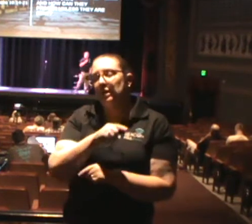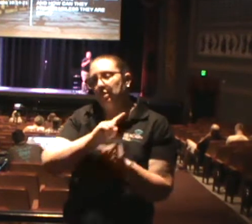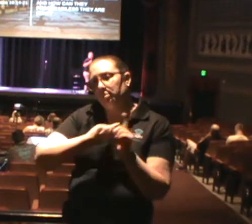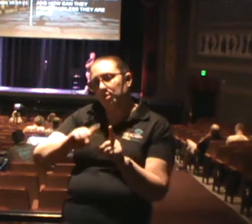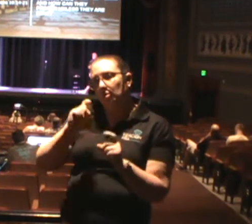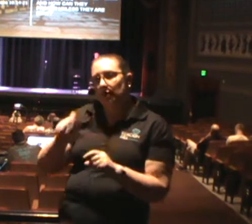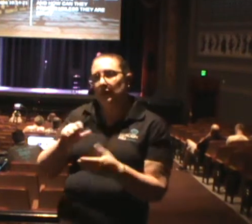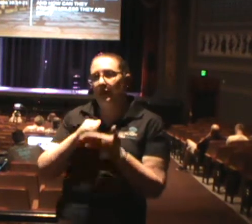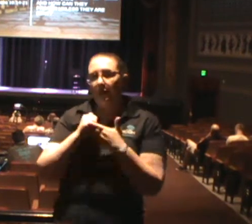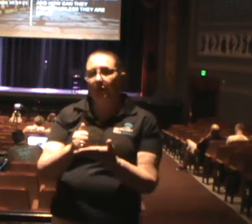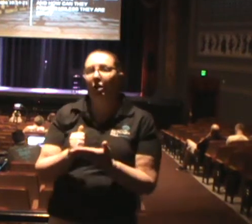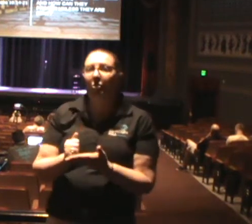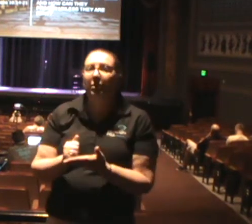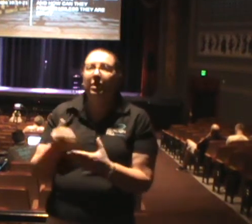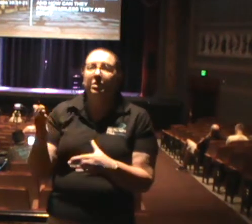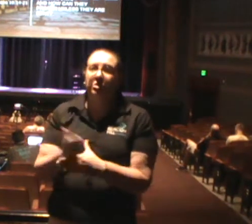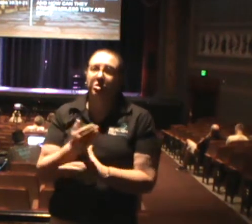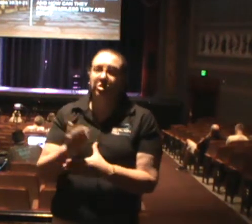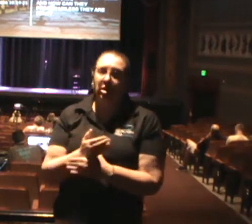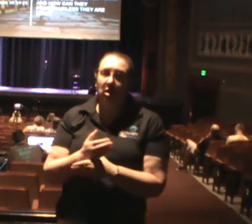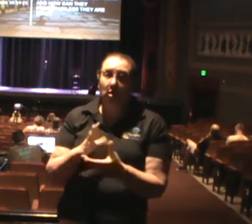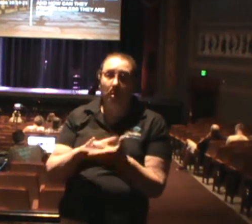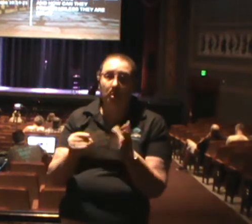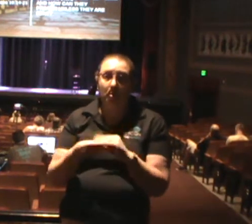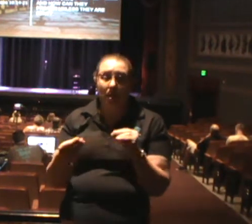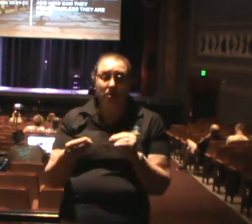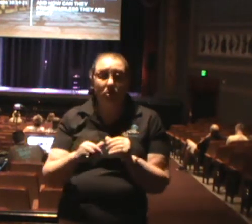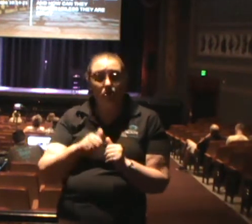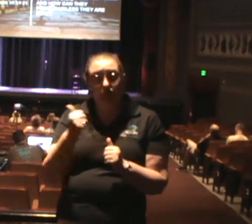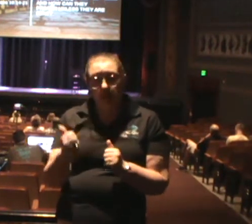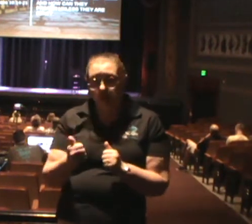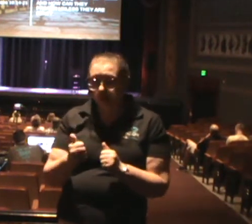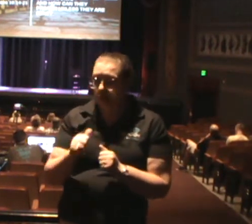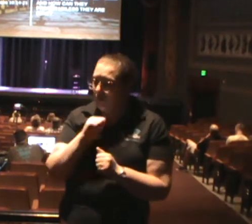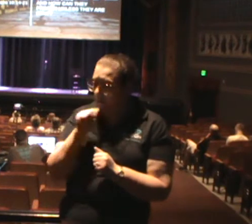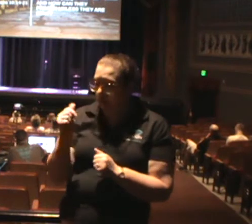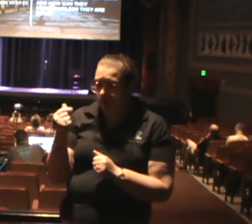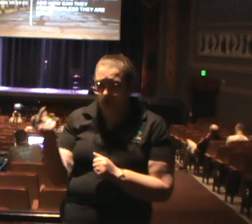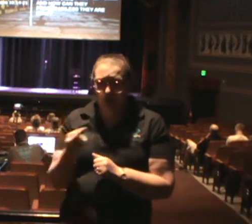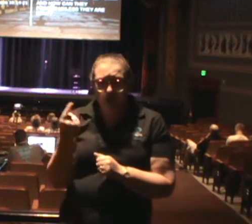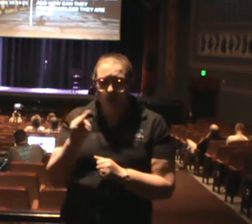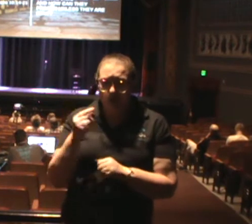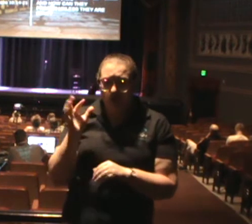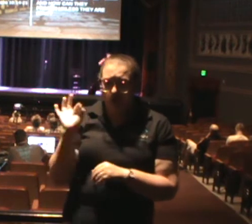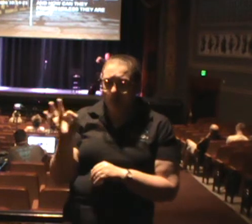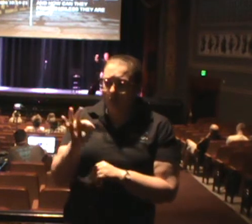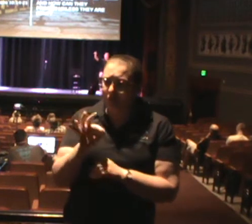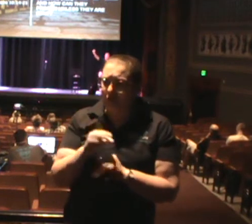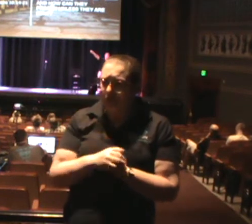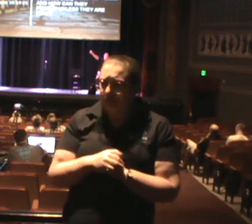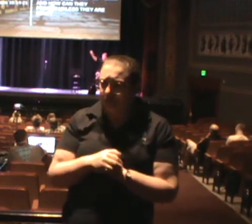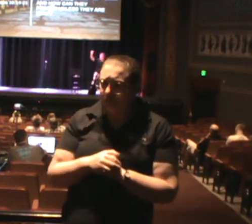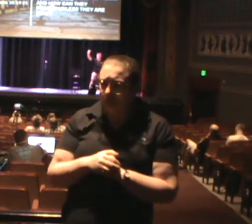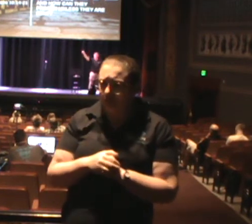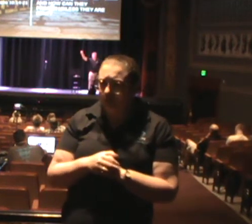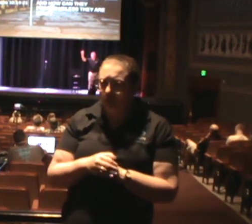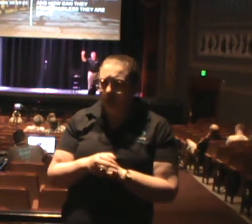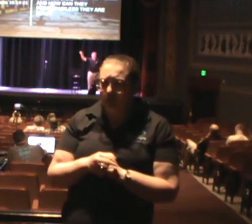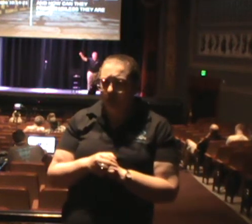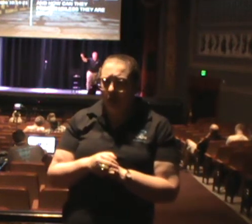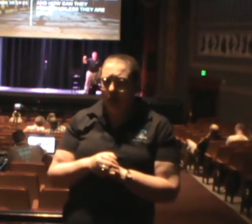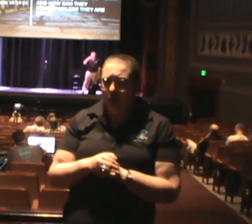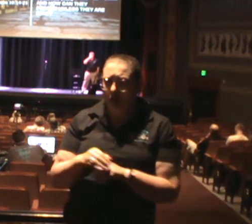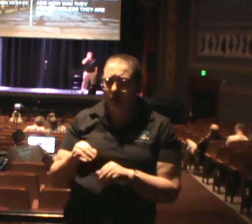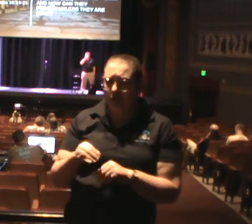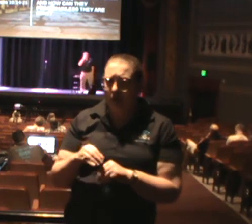He was not only preaching this letter to the church of Rome to guard support, court financially for him to take the gospel to Spain to places